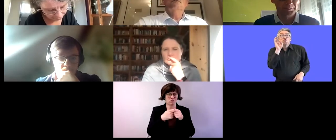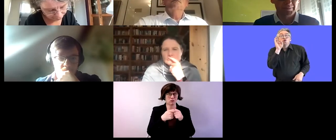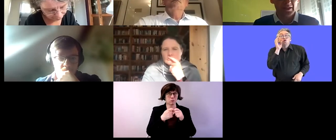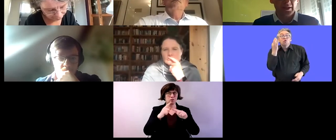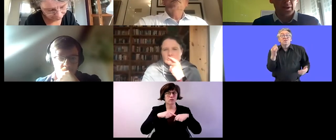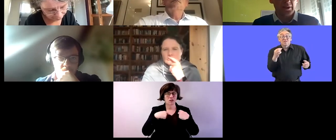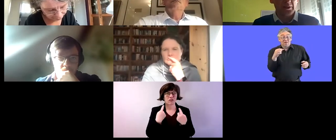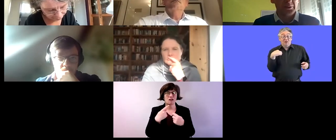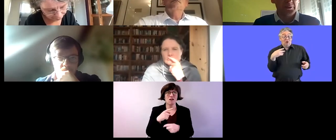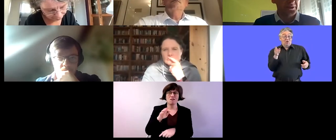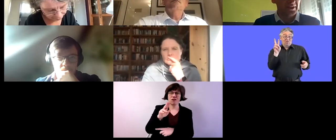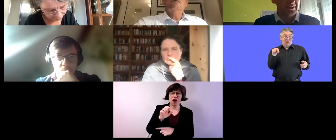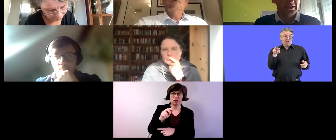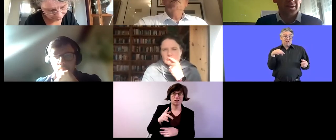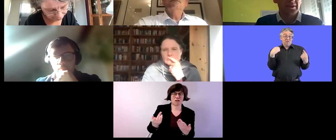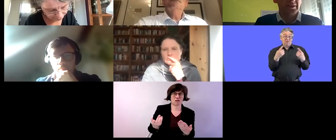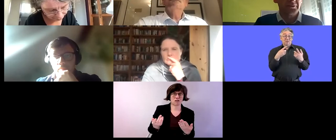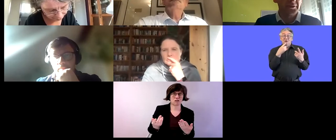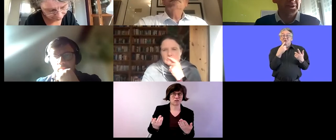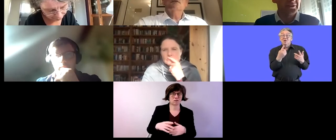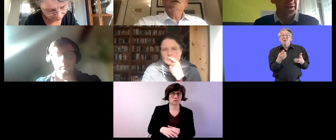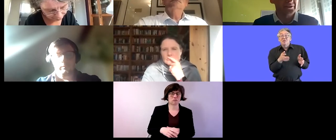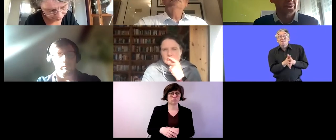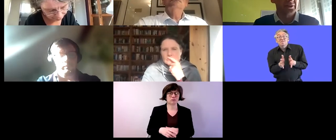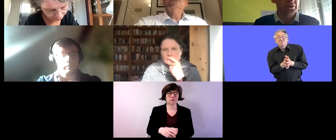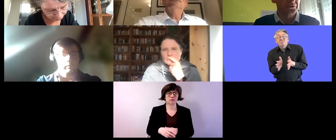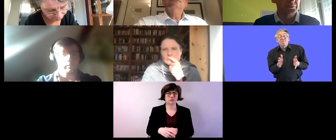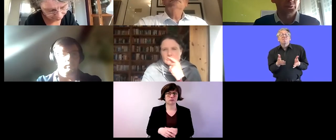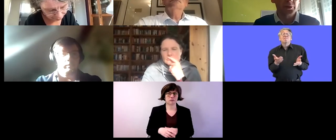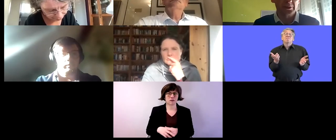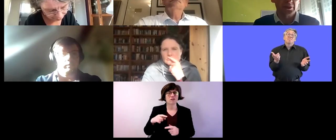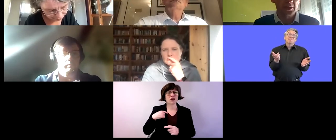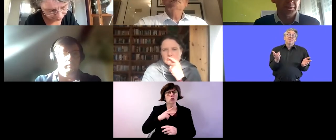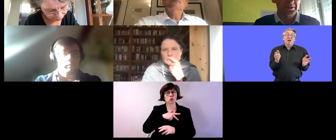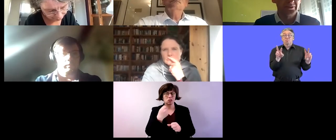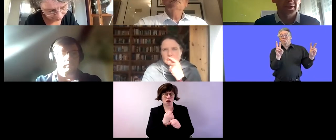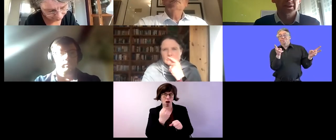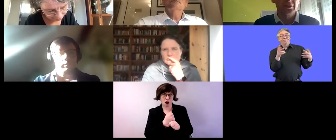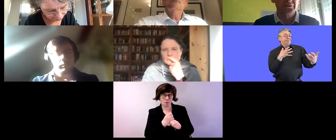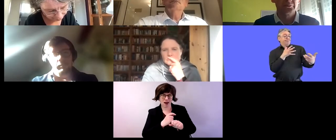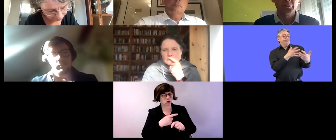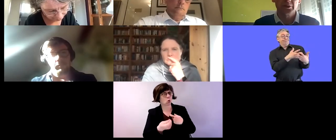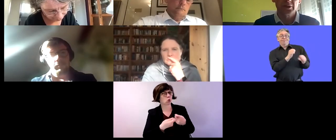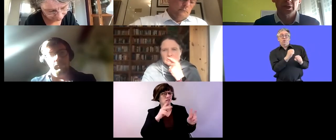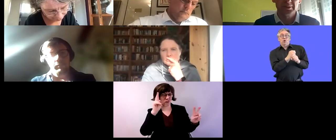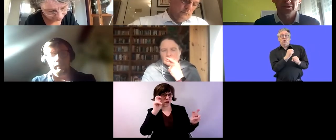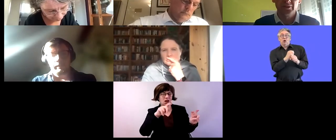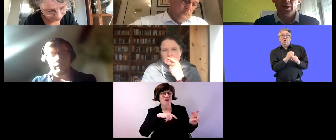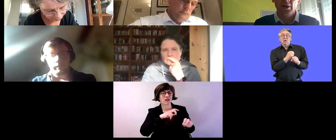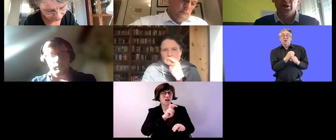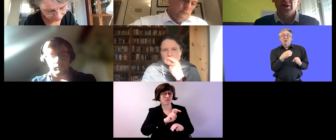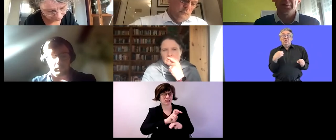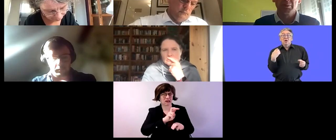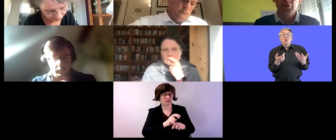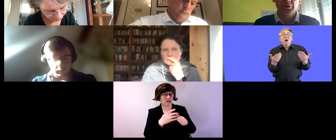uh we are representing uh 56 custom work companies and custom work companies